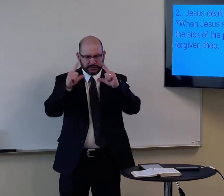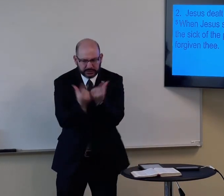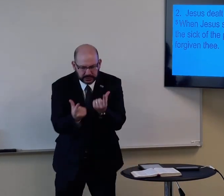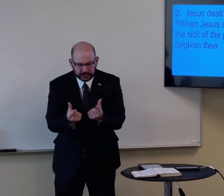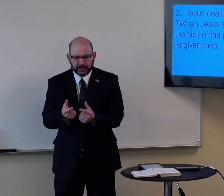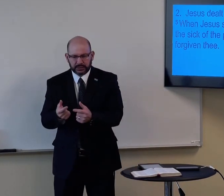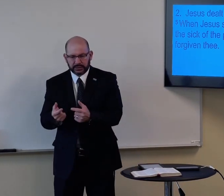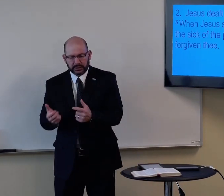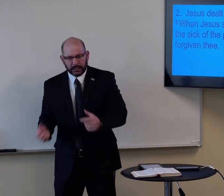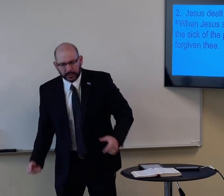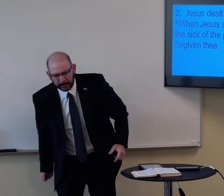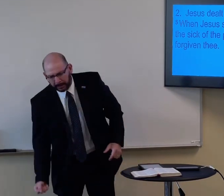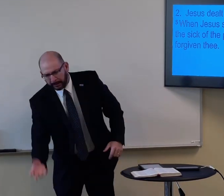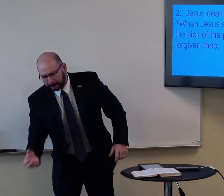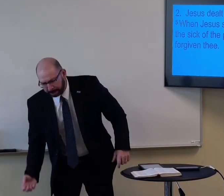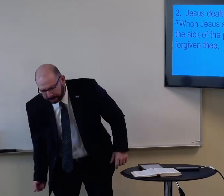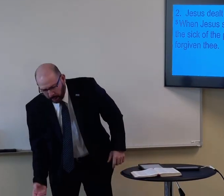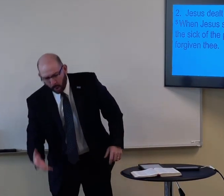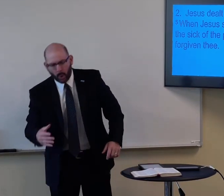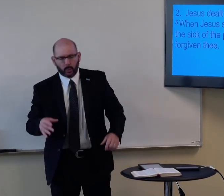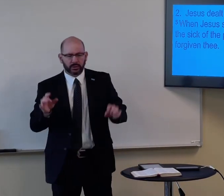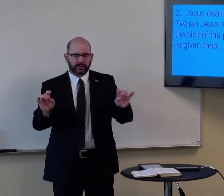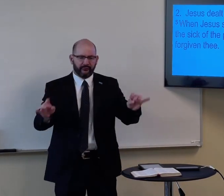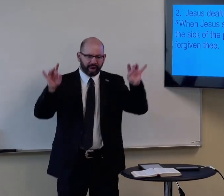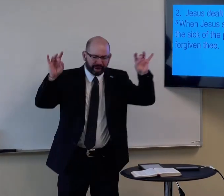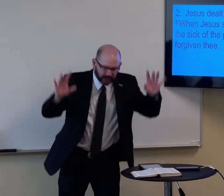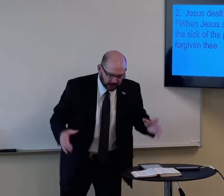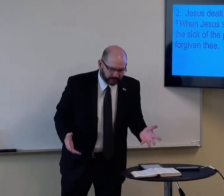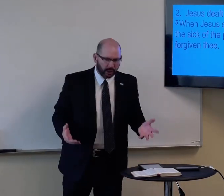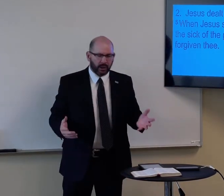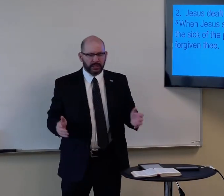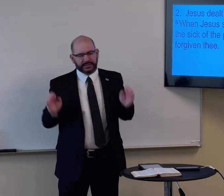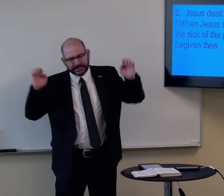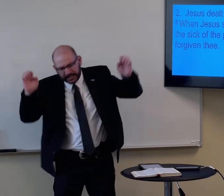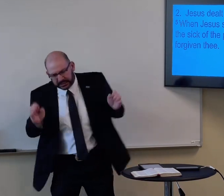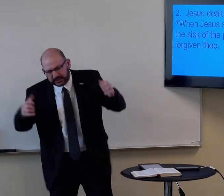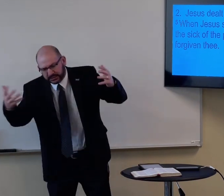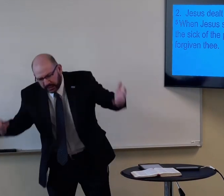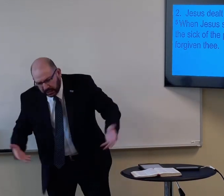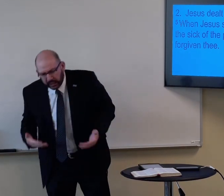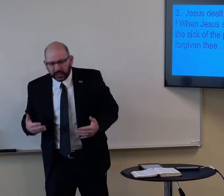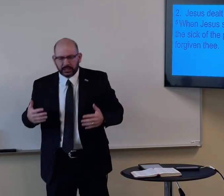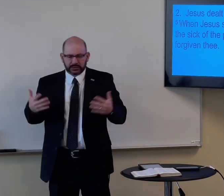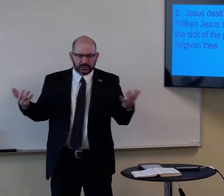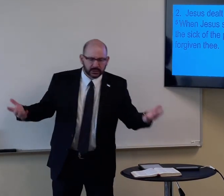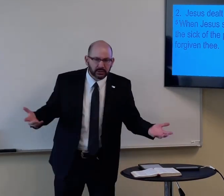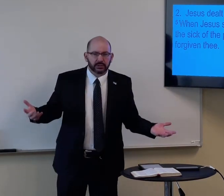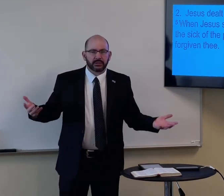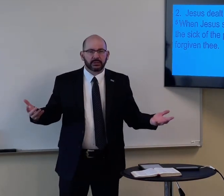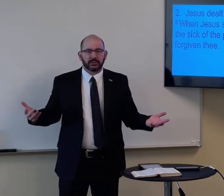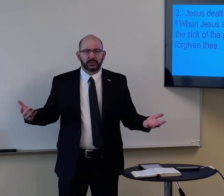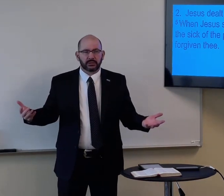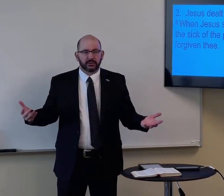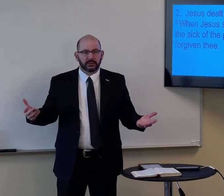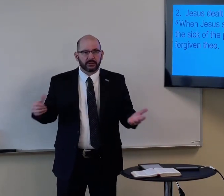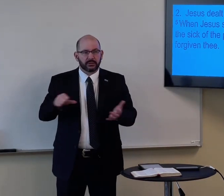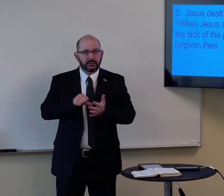you know, maybe join a group, uh, team sports, volleyball, basketball,